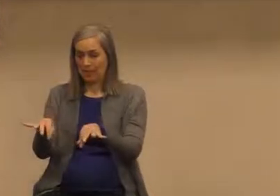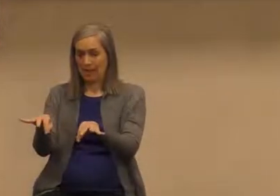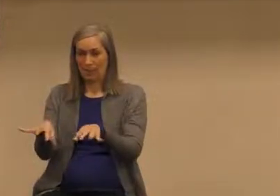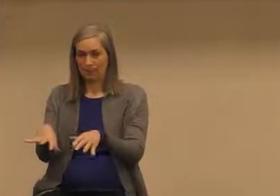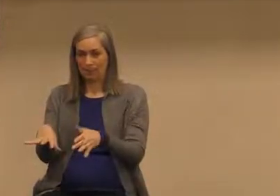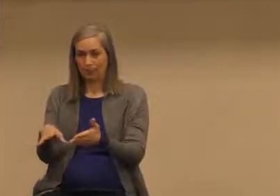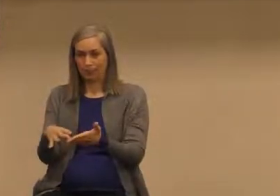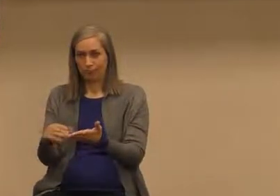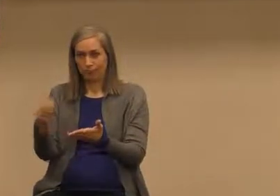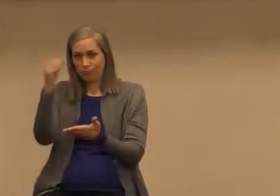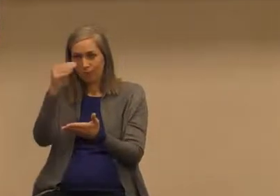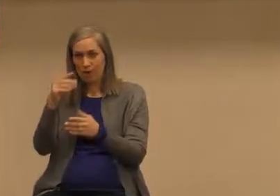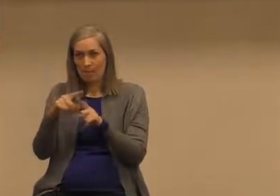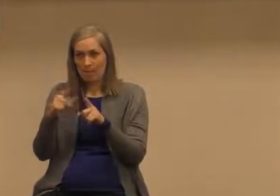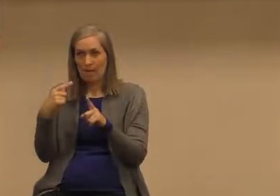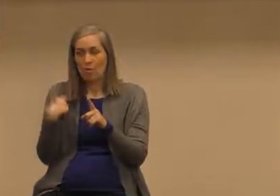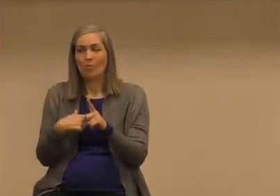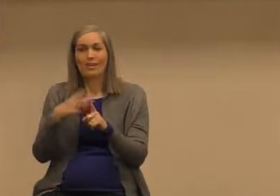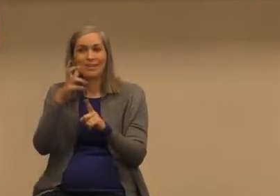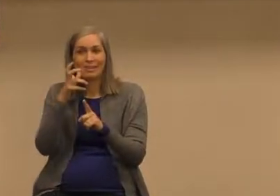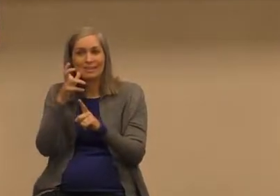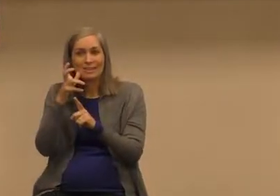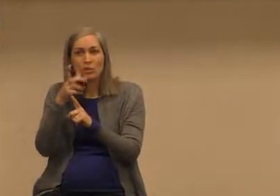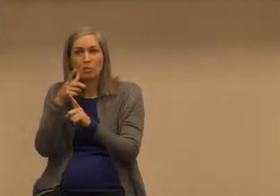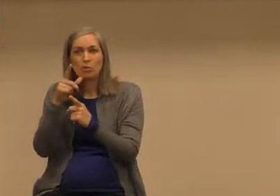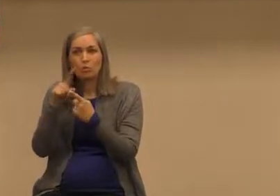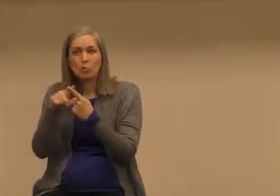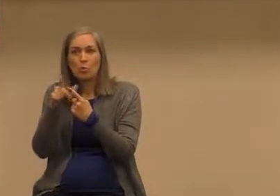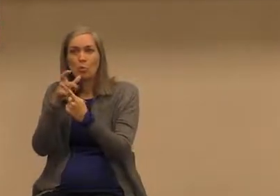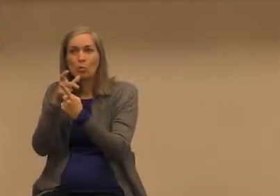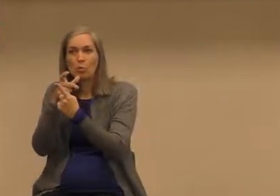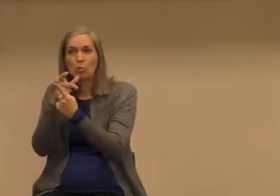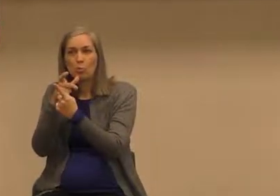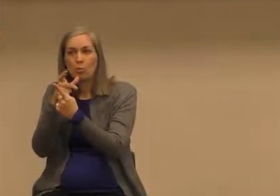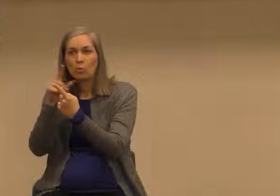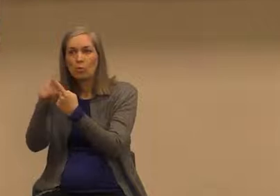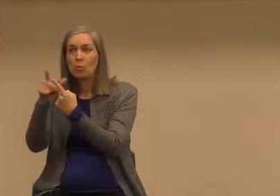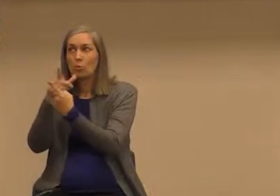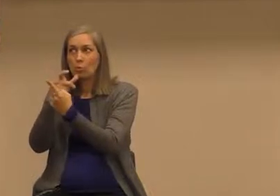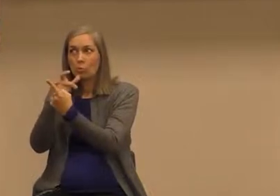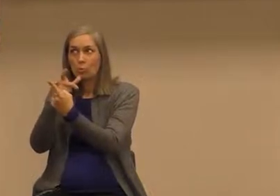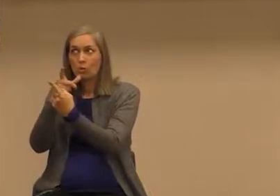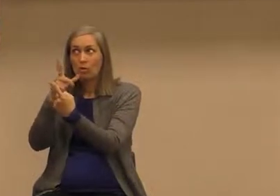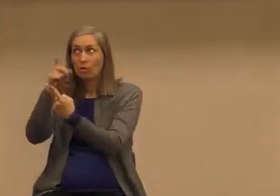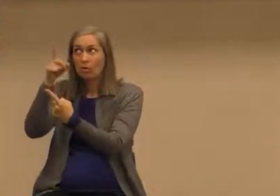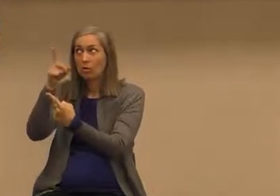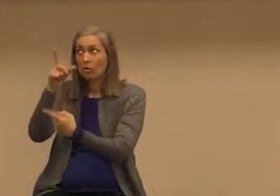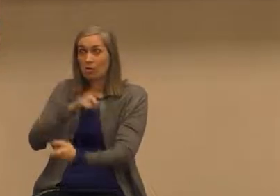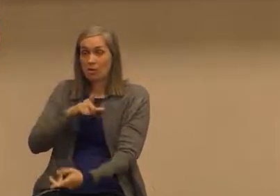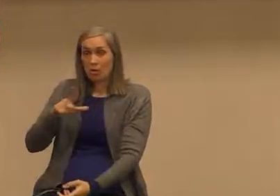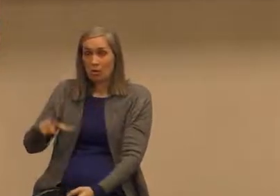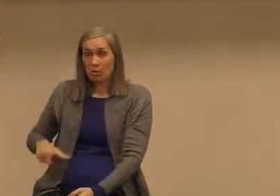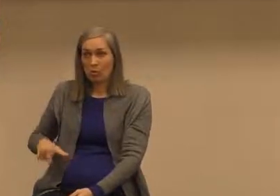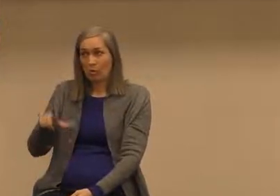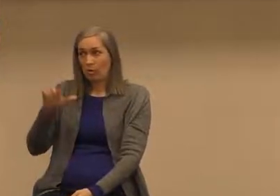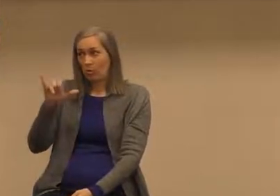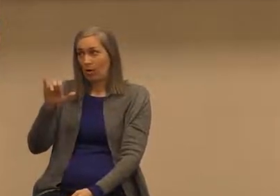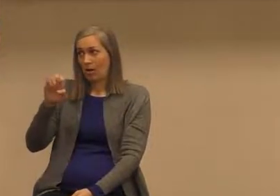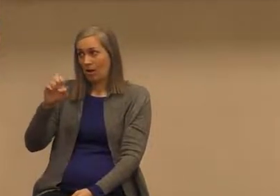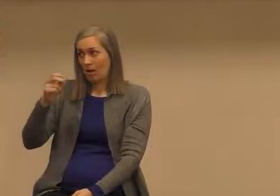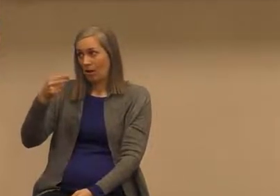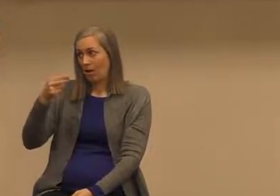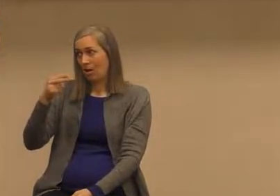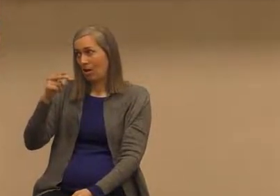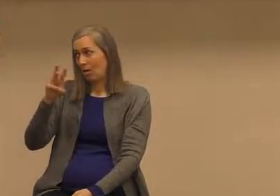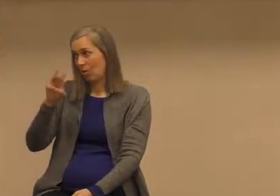well we listen to the Lord we listen to Yahweh now this is the God of the Bible this